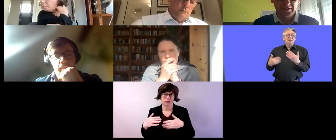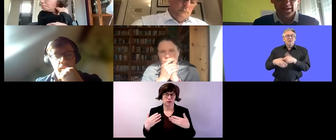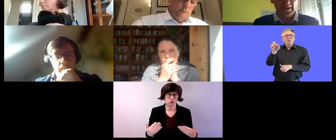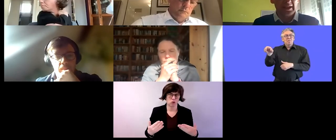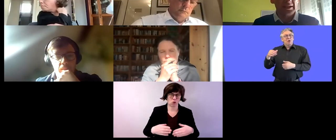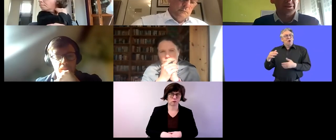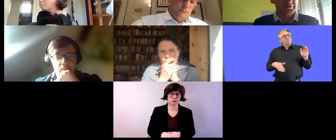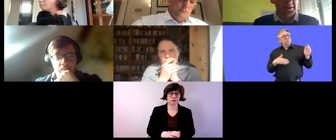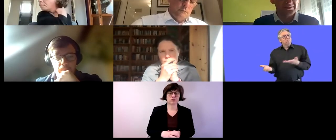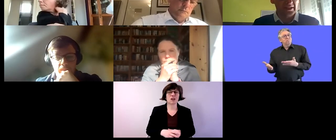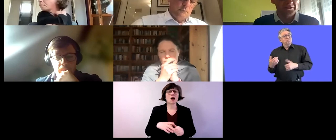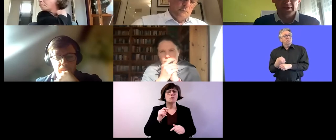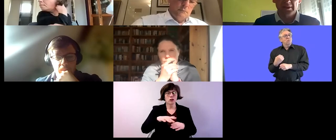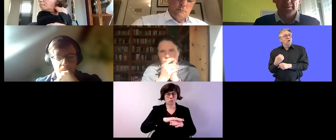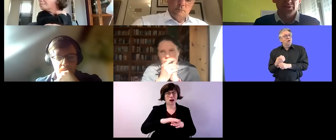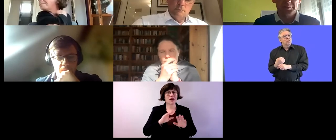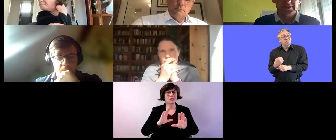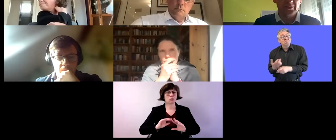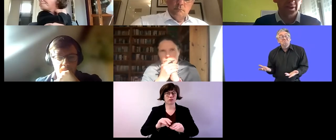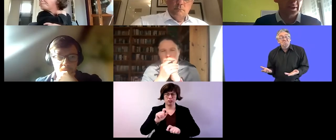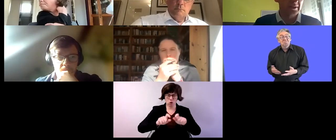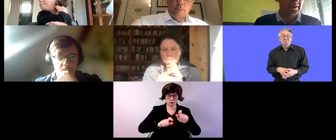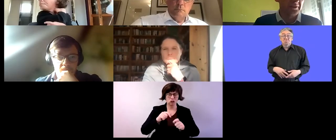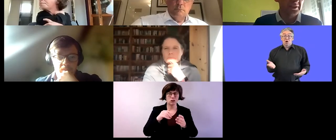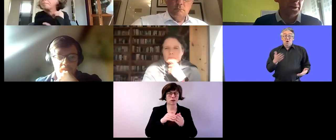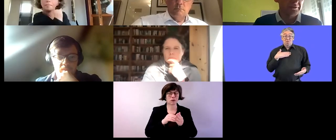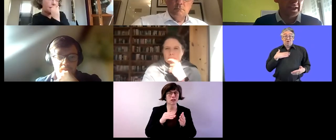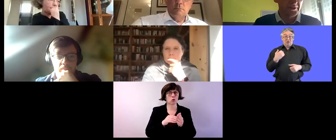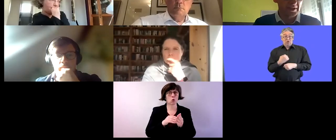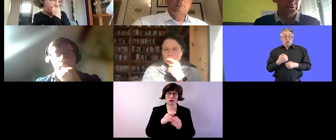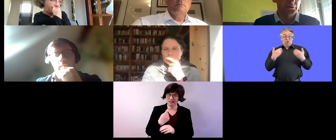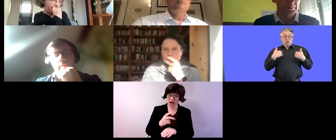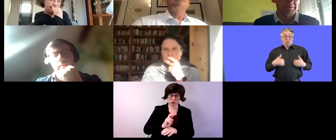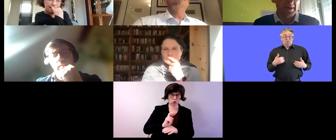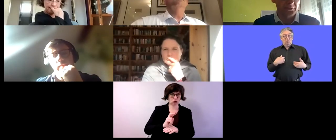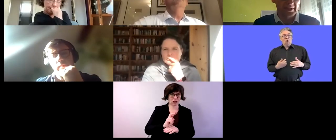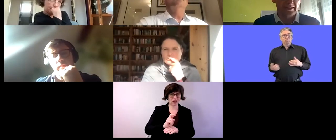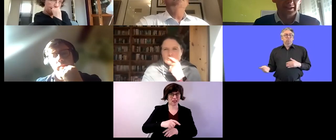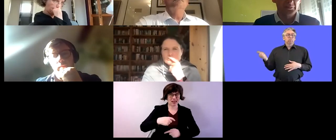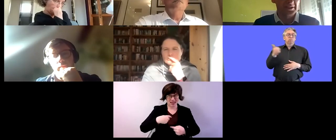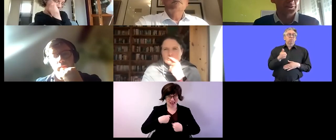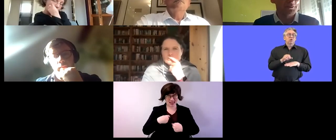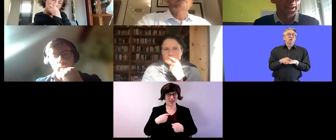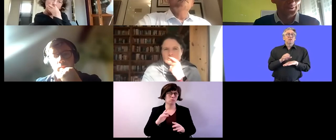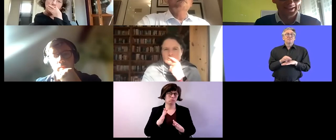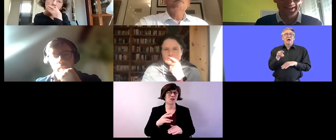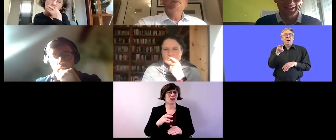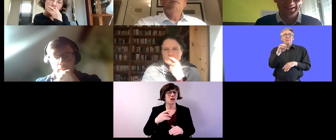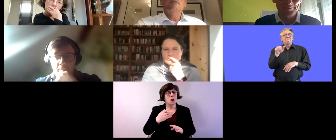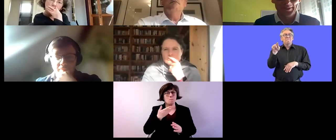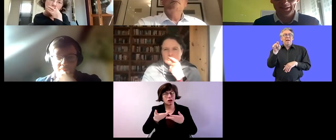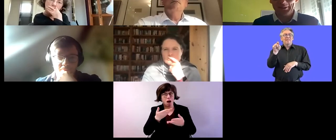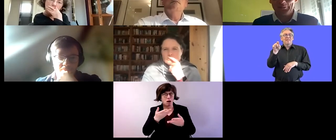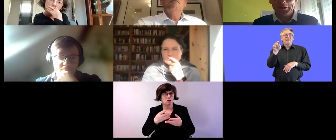and for myself my job is uh senior advisor at group matwerk and what is the group matwerk